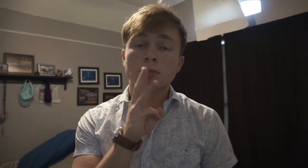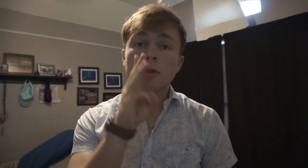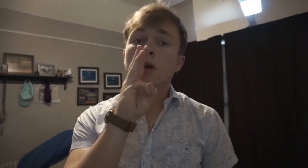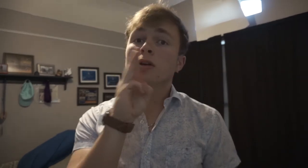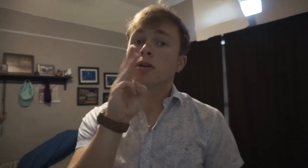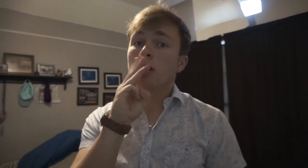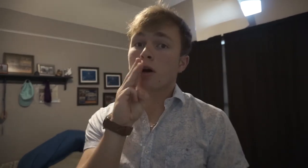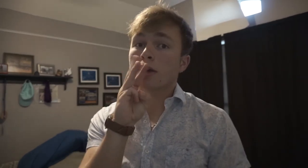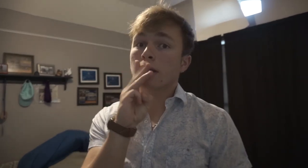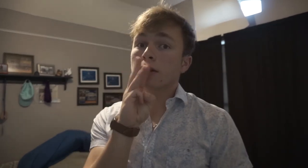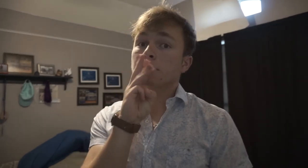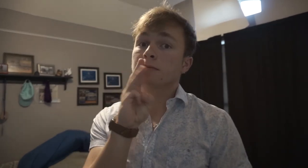Talking.